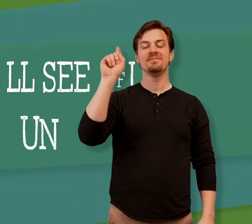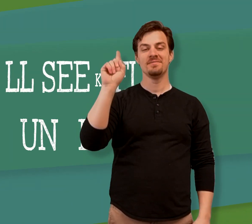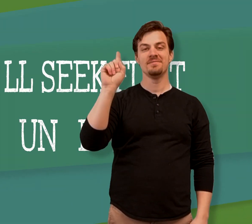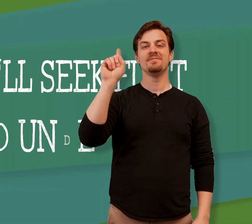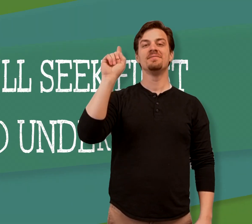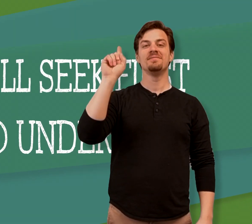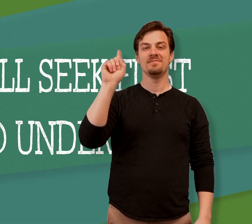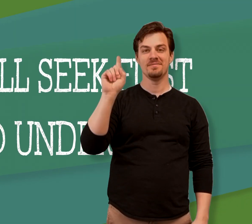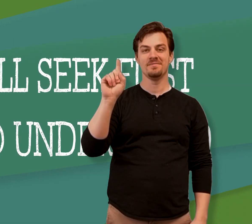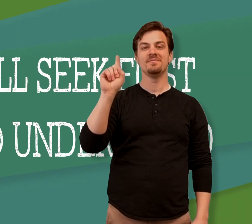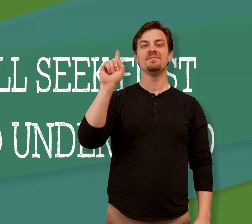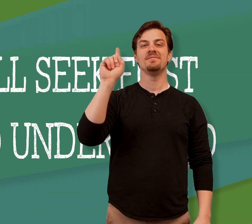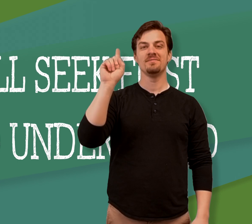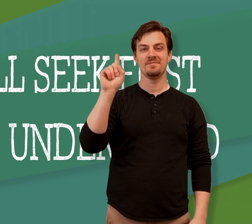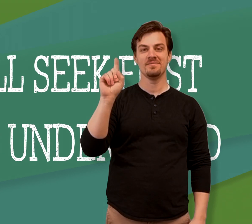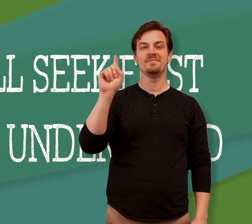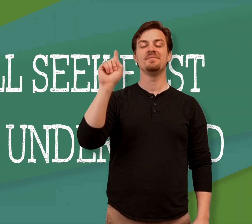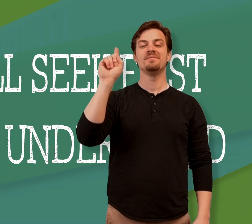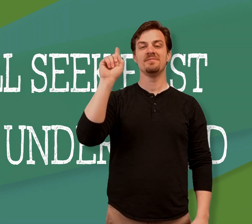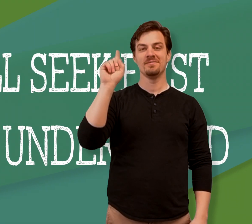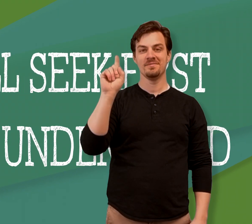to understand